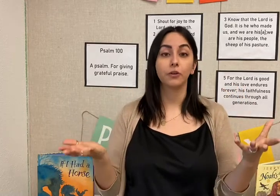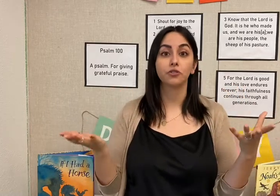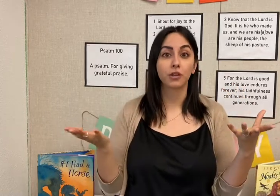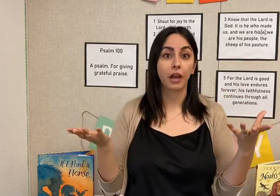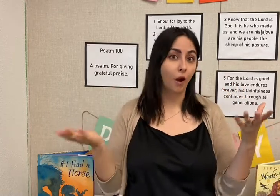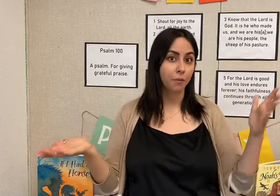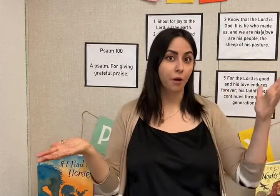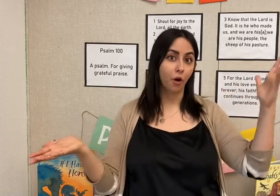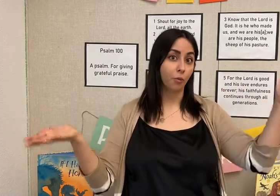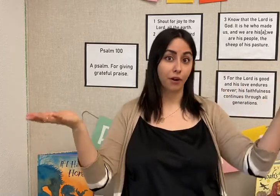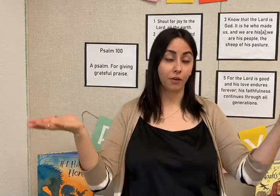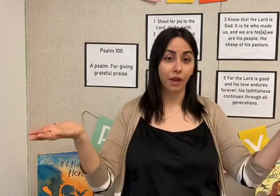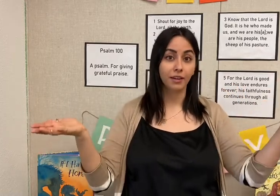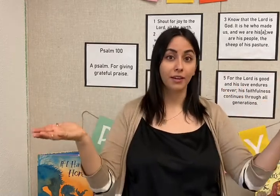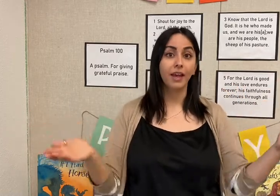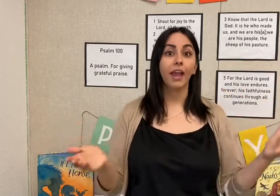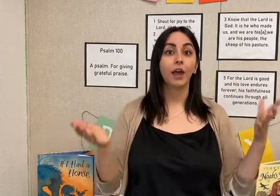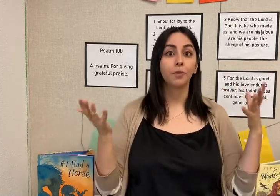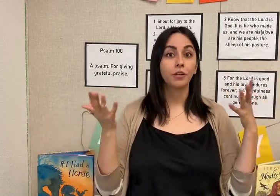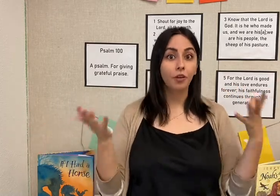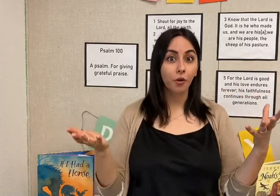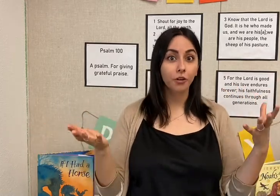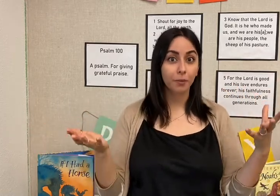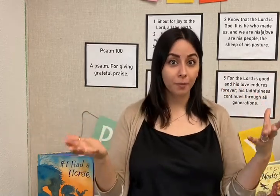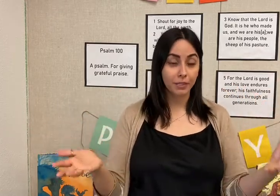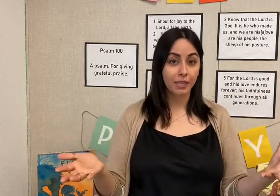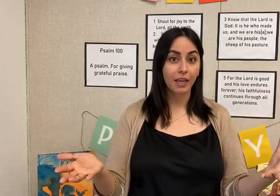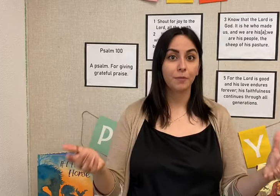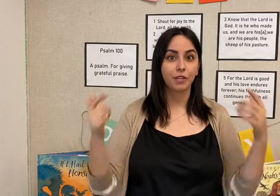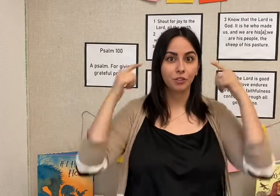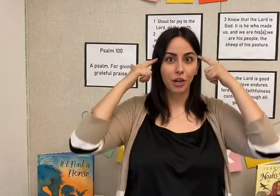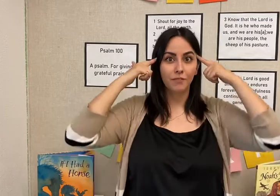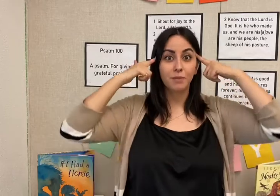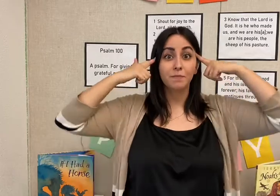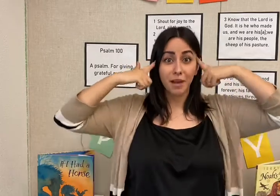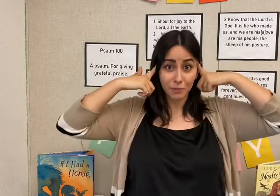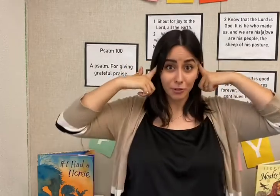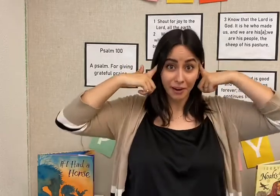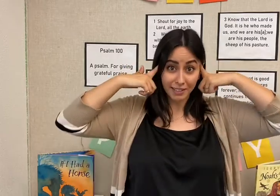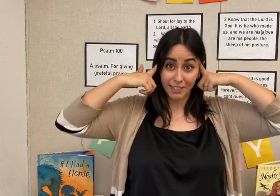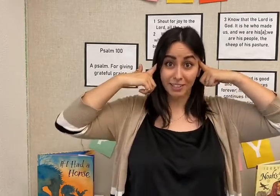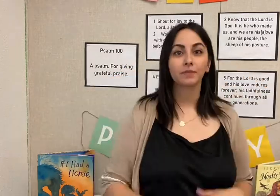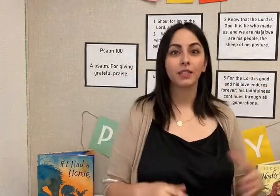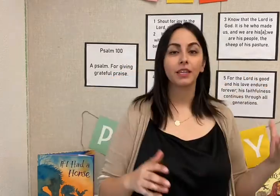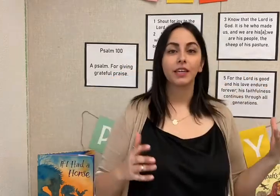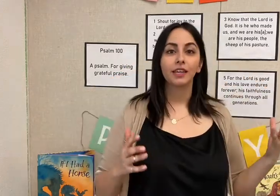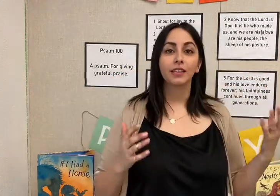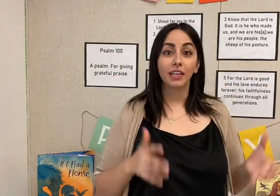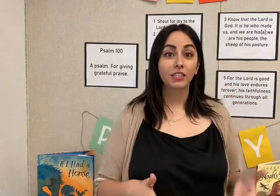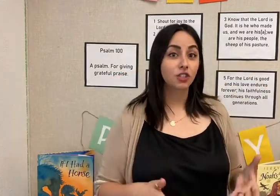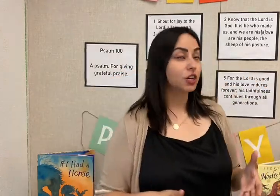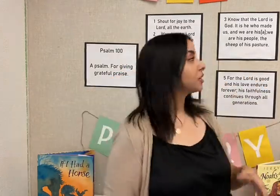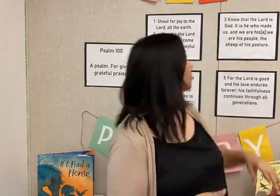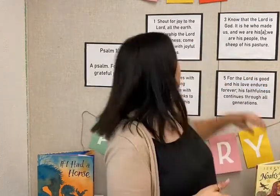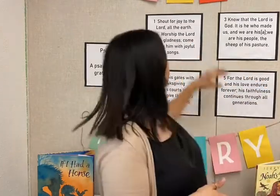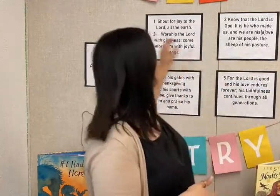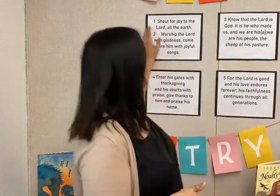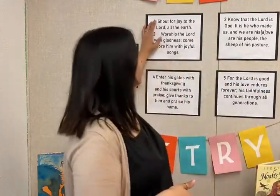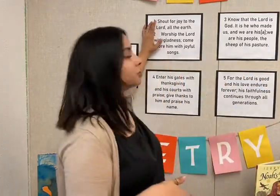homework, okay? And I'm going to know you're going to be saying it because you're going to have to memorize it. Let's start with 1 and 2.